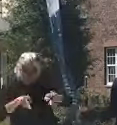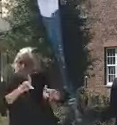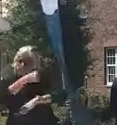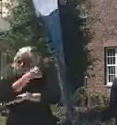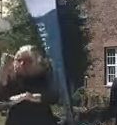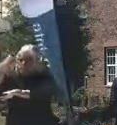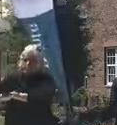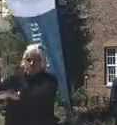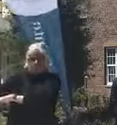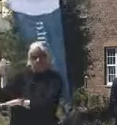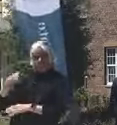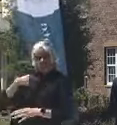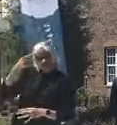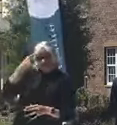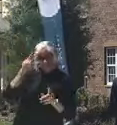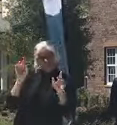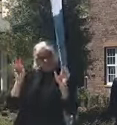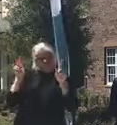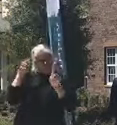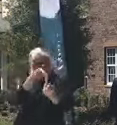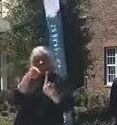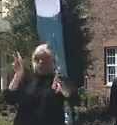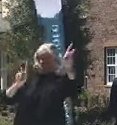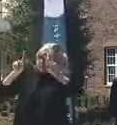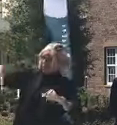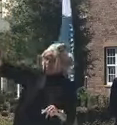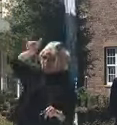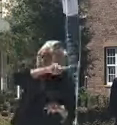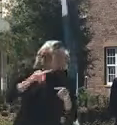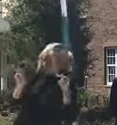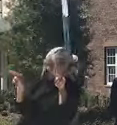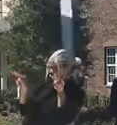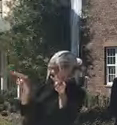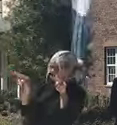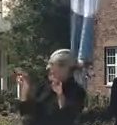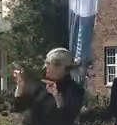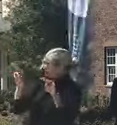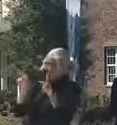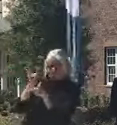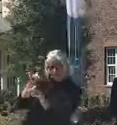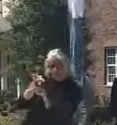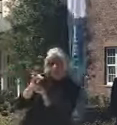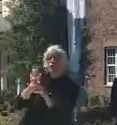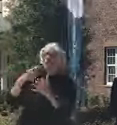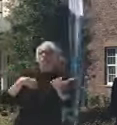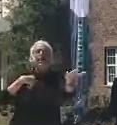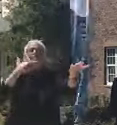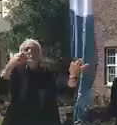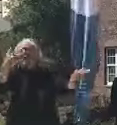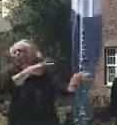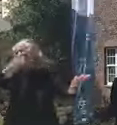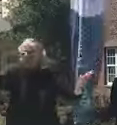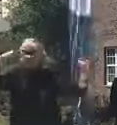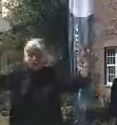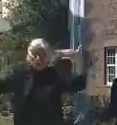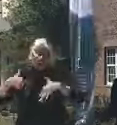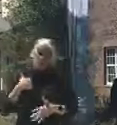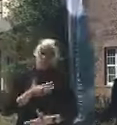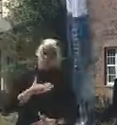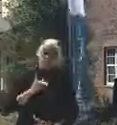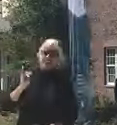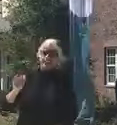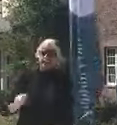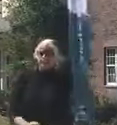watch out, I think that you'll be hearing something on that very soon. So thank you all for coming out. Appreciate it. Thank you, Governor.